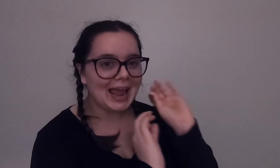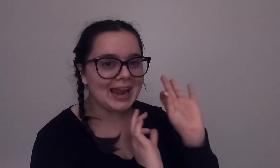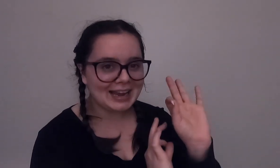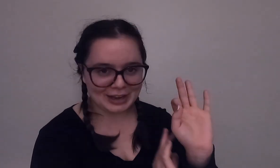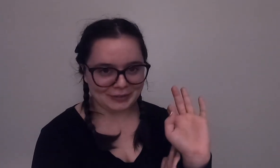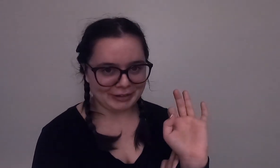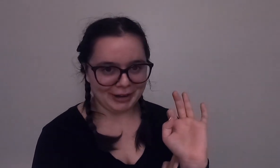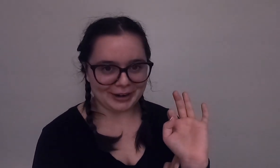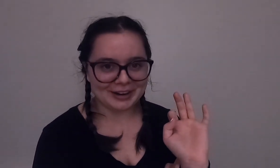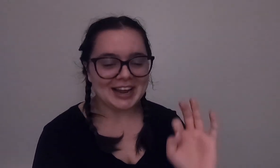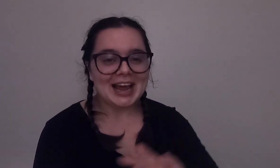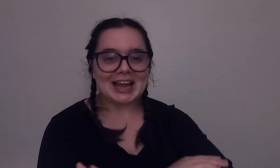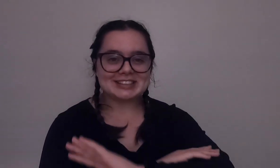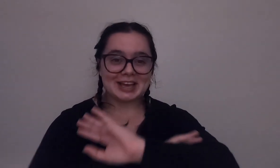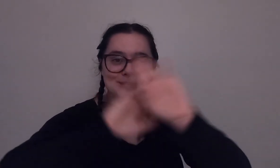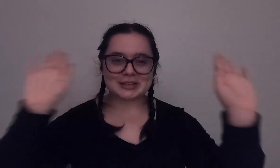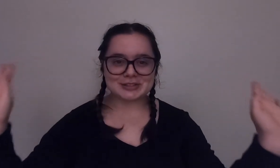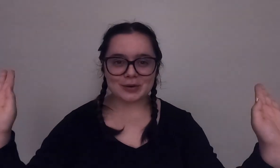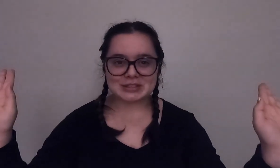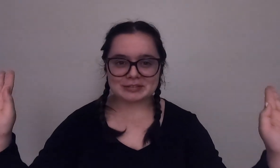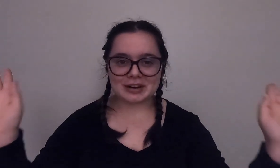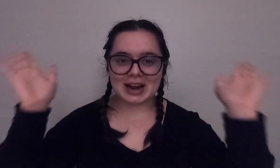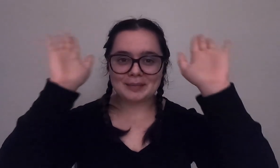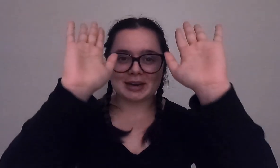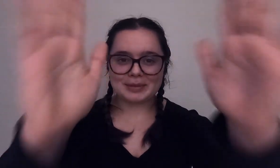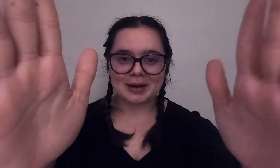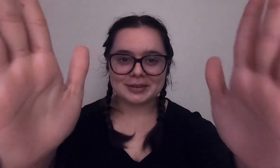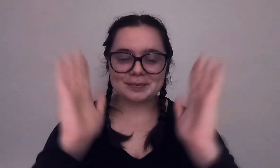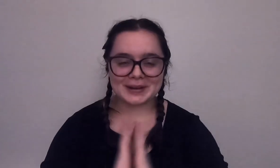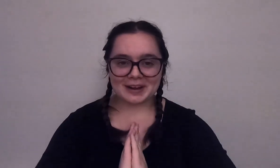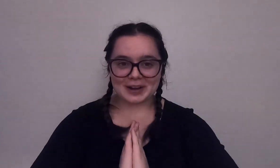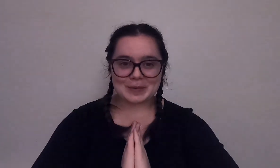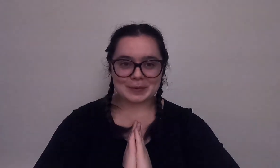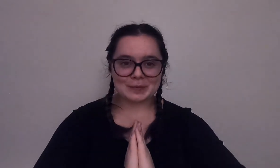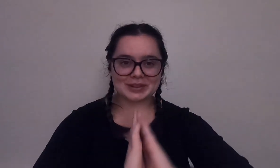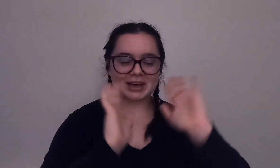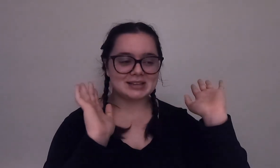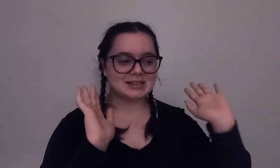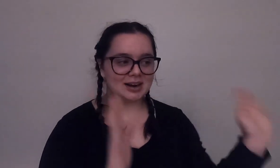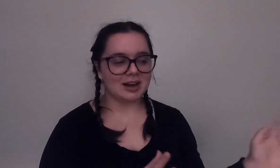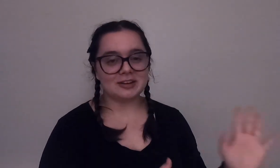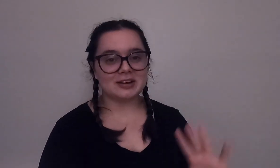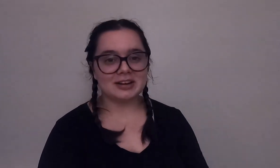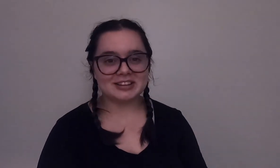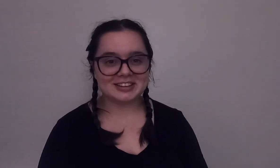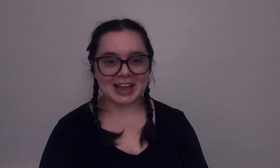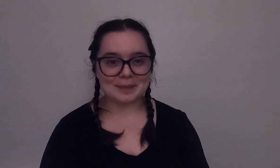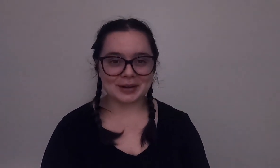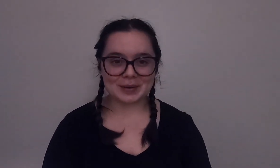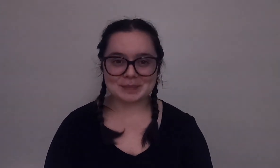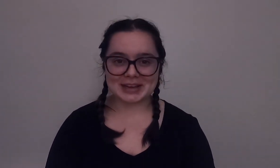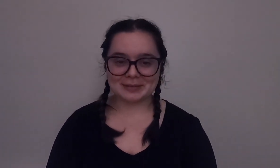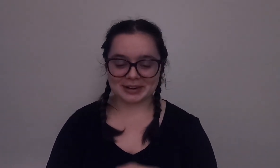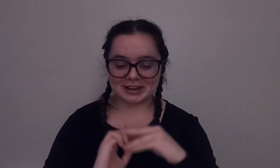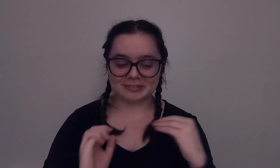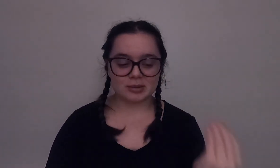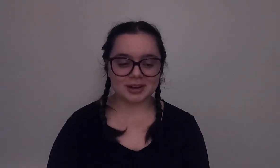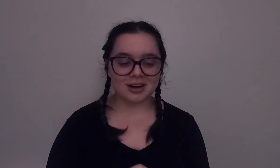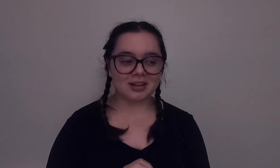80 degree water it's going to be so different I'm going to be able to bring our GoPro with us and our other camera equipment and we're going to film it all